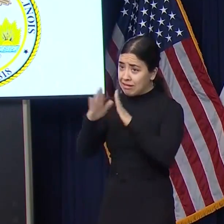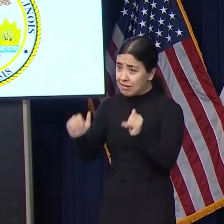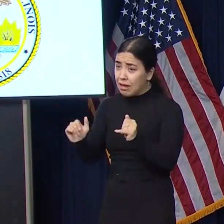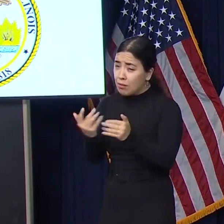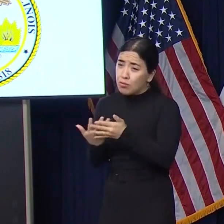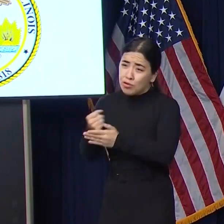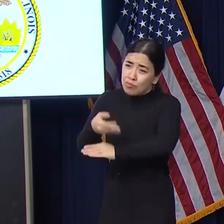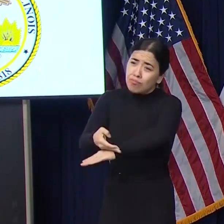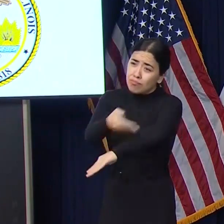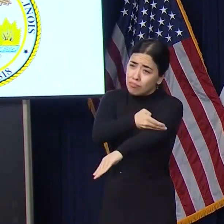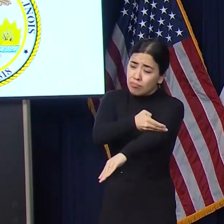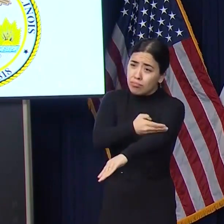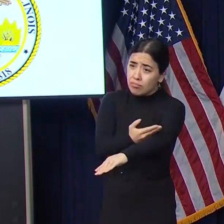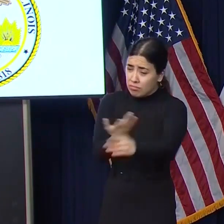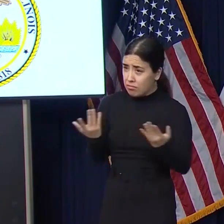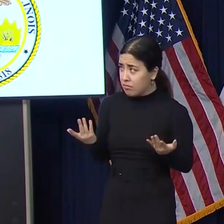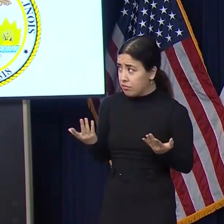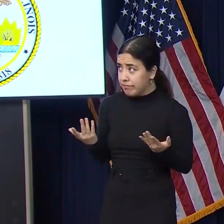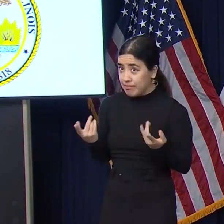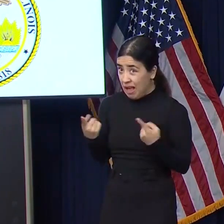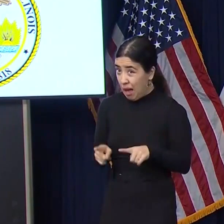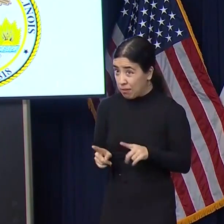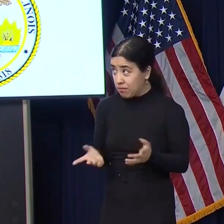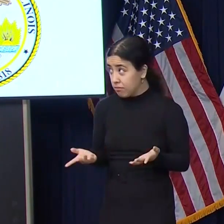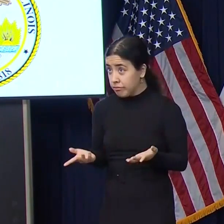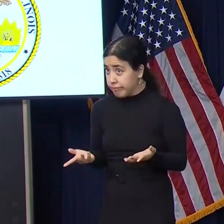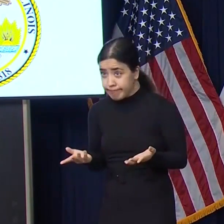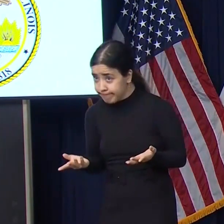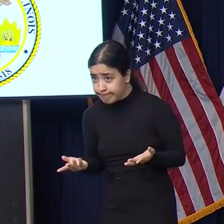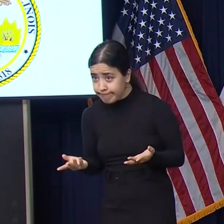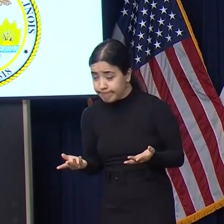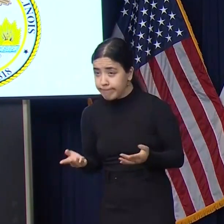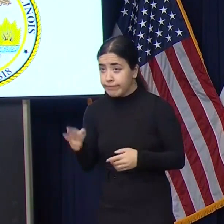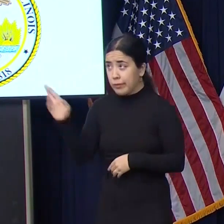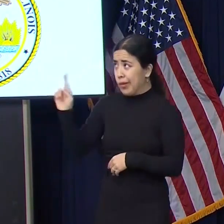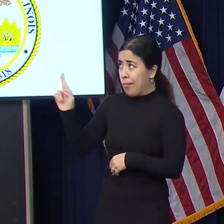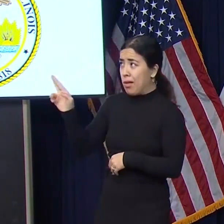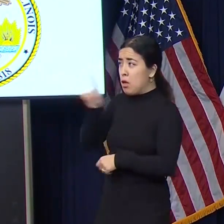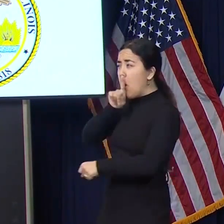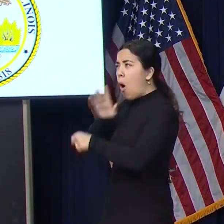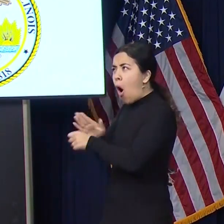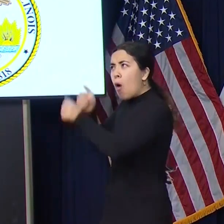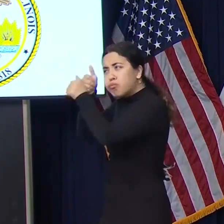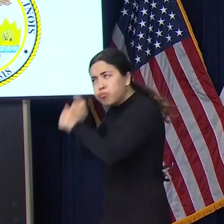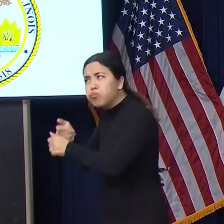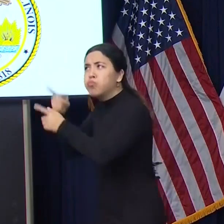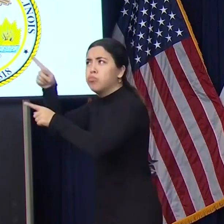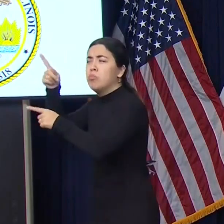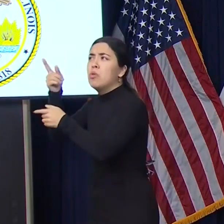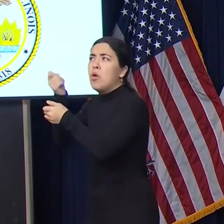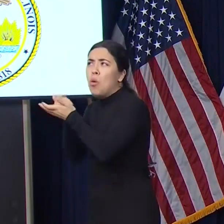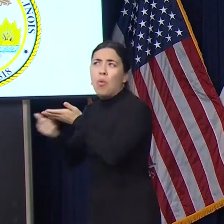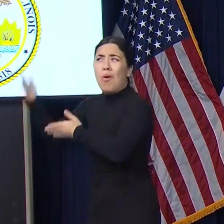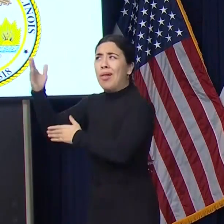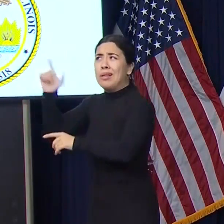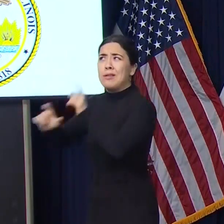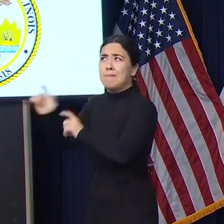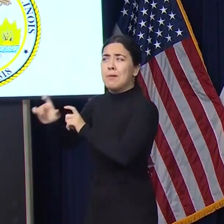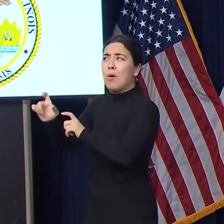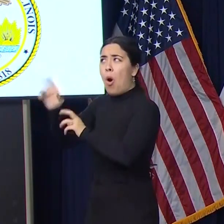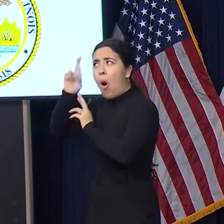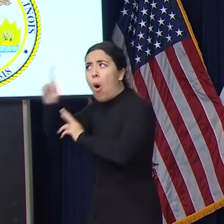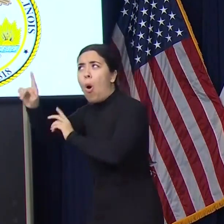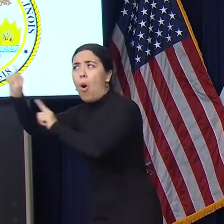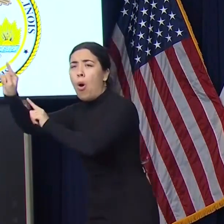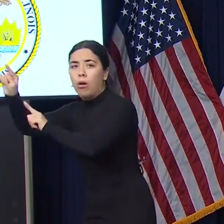you still do. But that didn't happen. Republicans swore their allegiance to the wealthiest interests in the state, and they threw